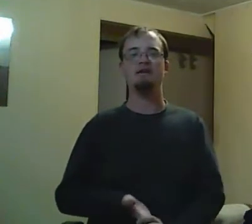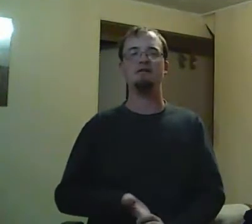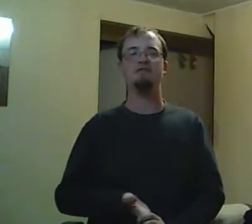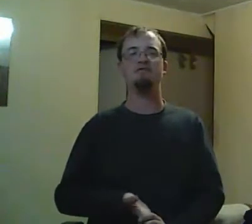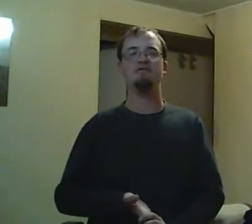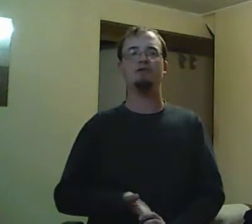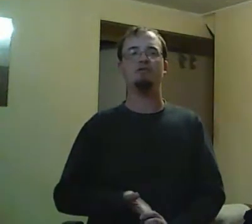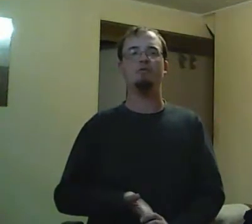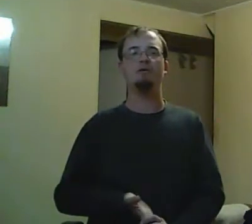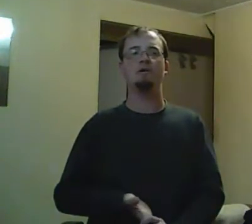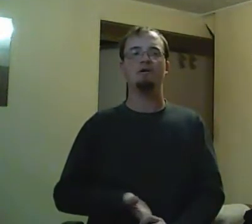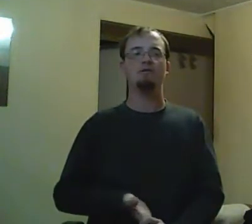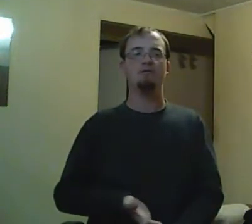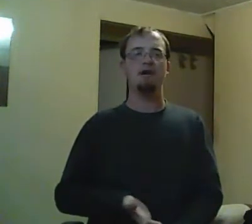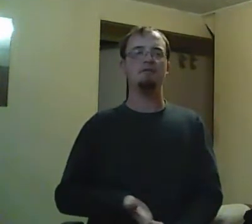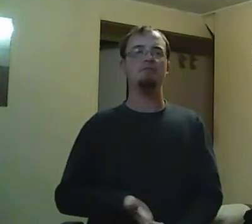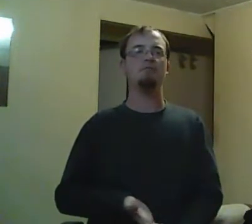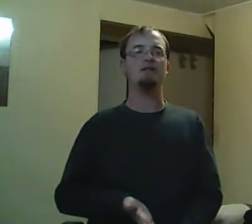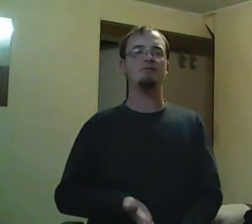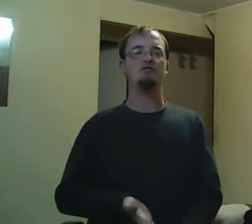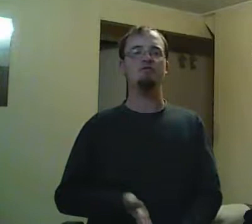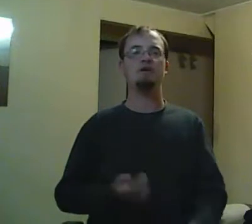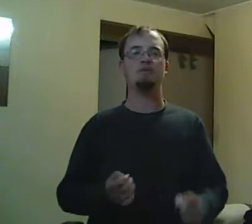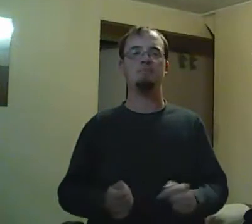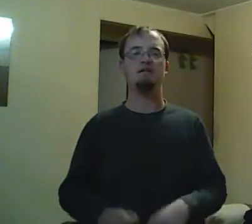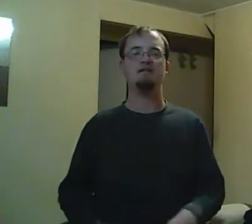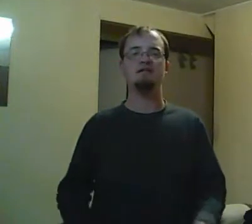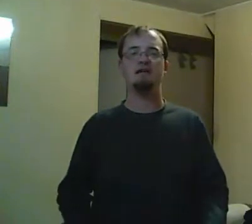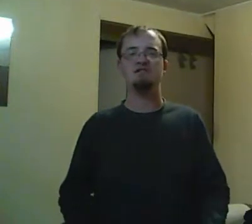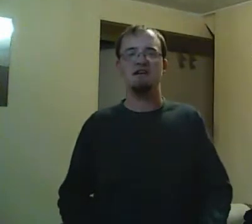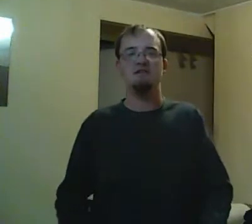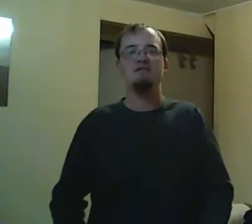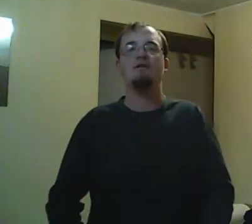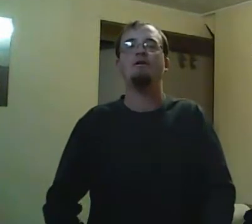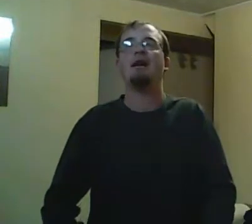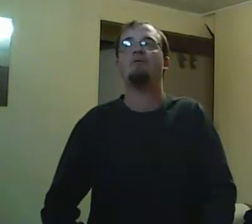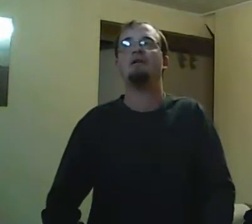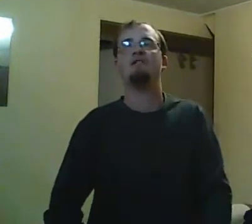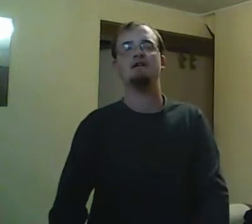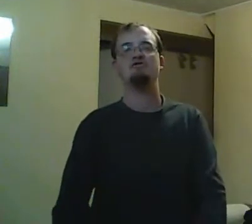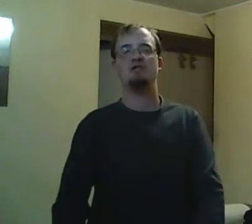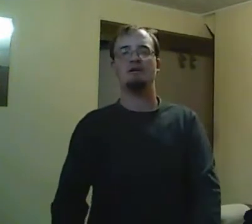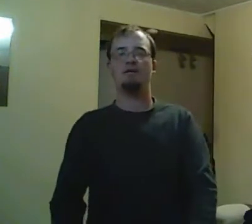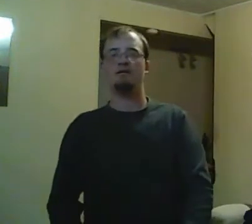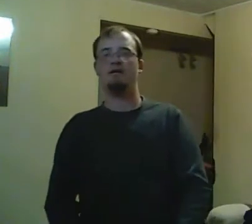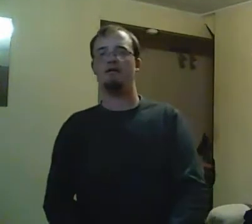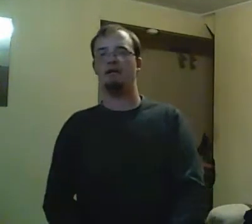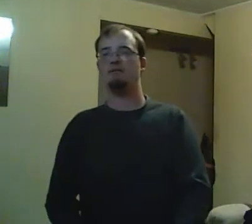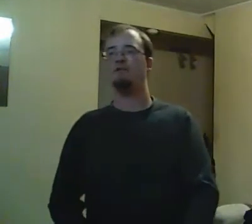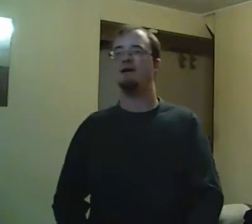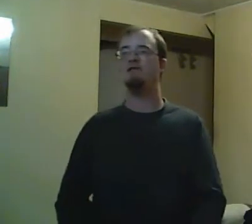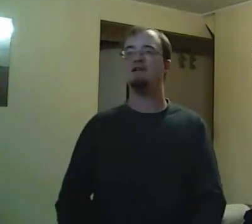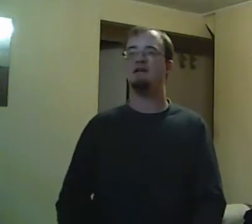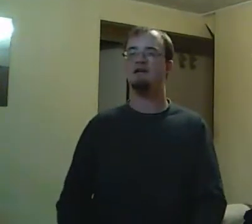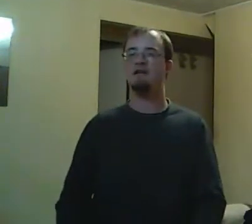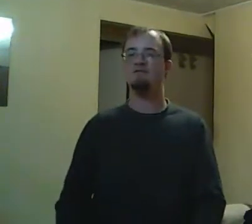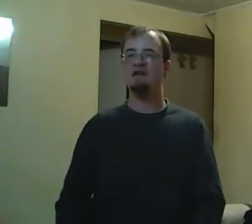is that, you know, Terry doesn't have a relationship with a boy like her friends, Paige, Hazel,